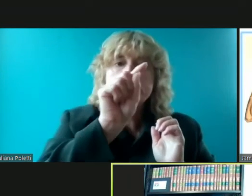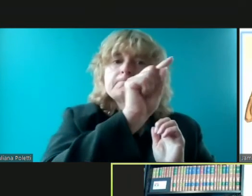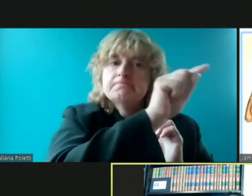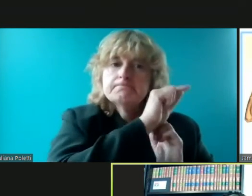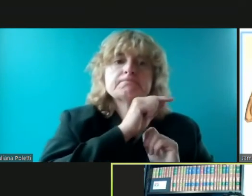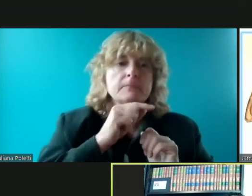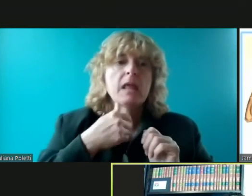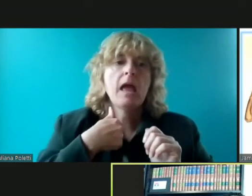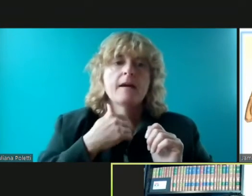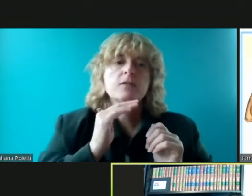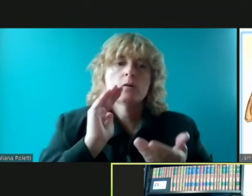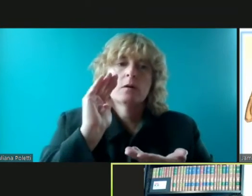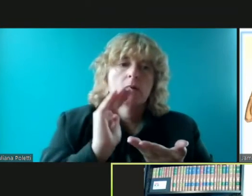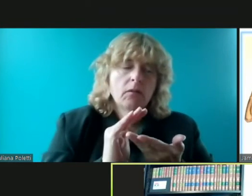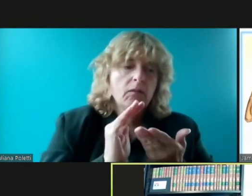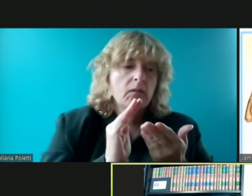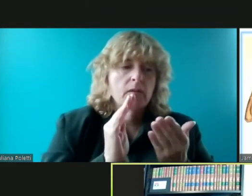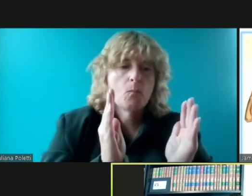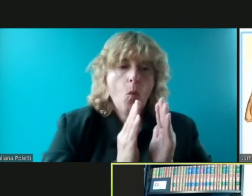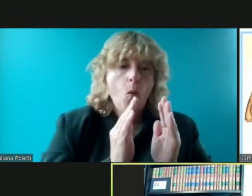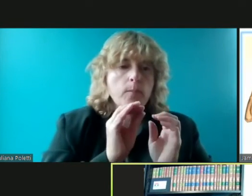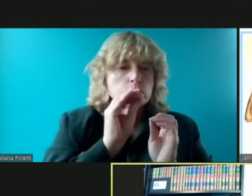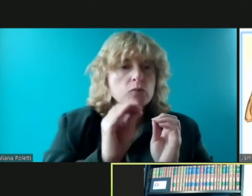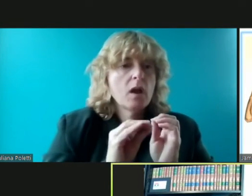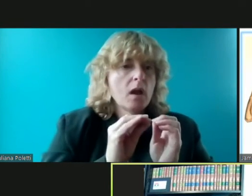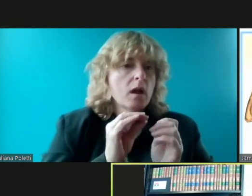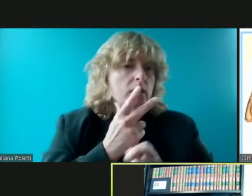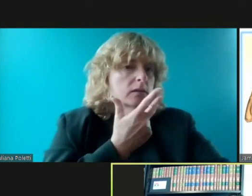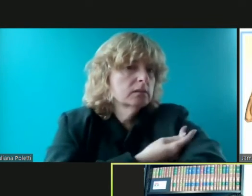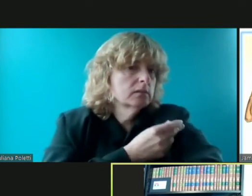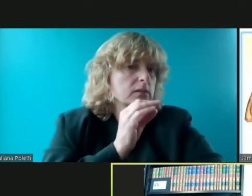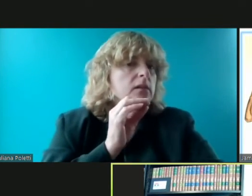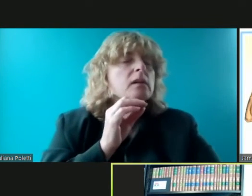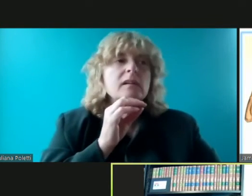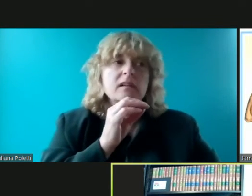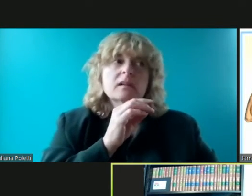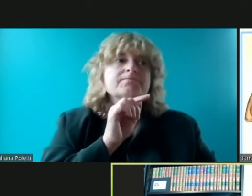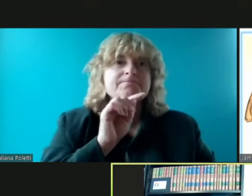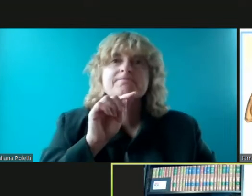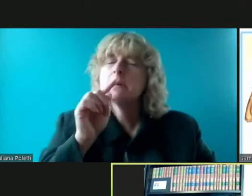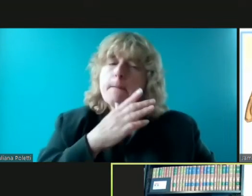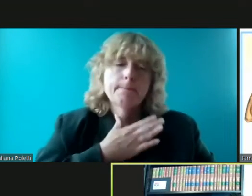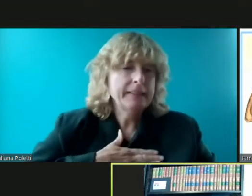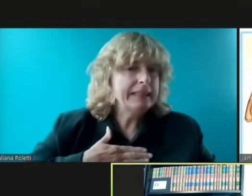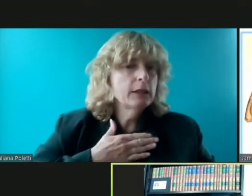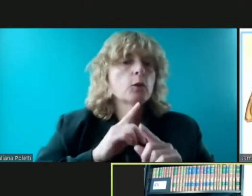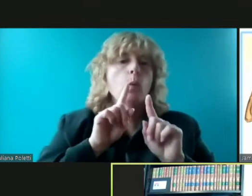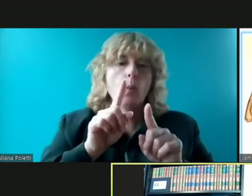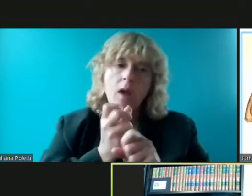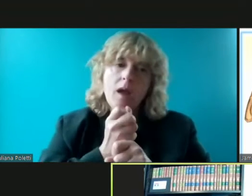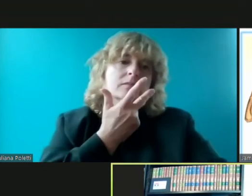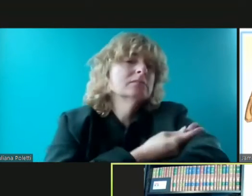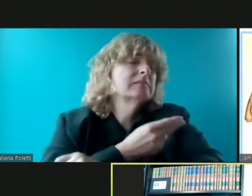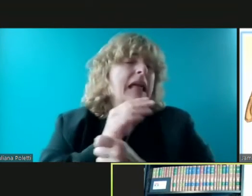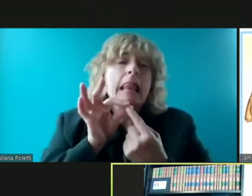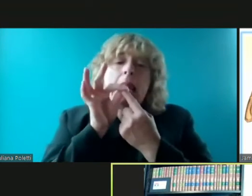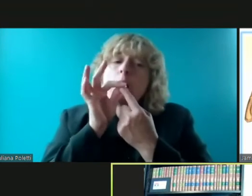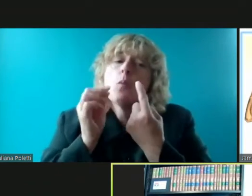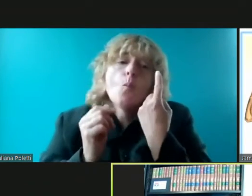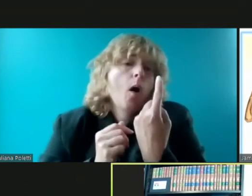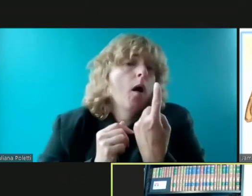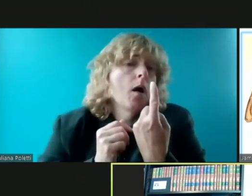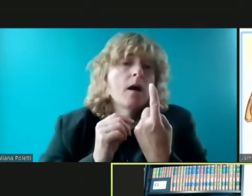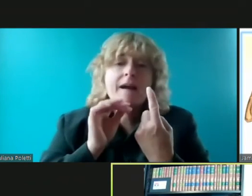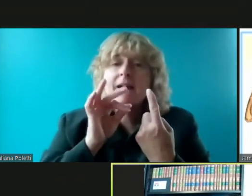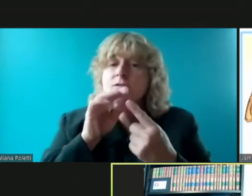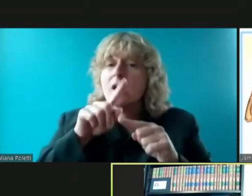doesn't matter which one they're easy to get now they're very accessible if you can't get to it you were given the numbers from